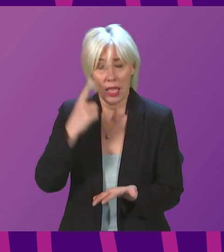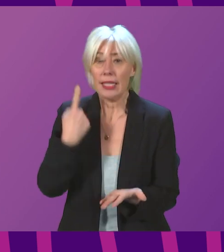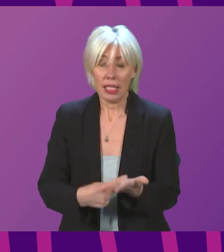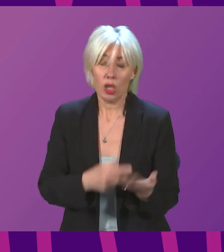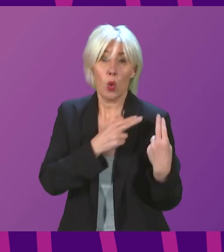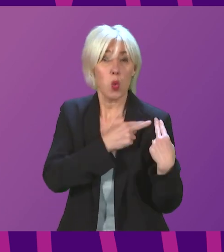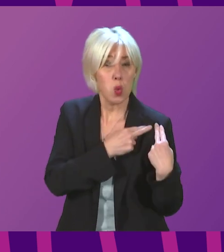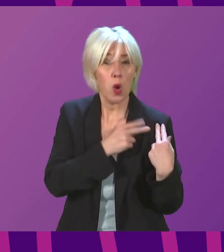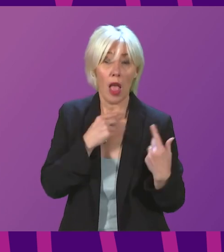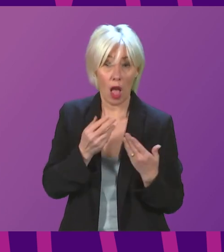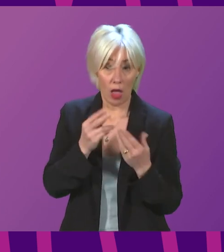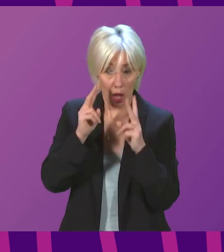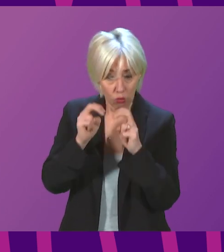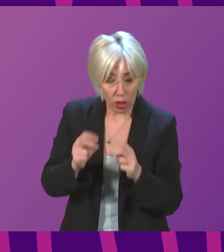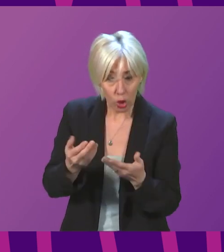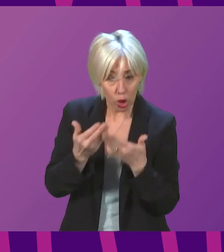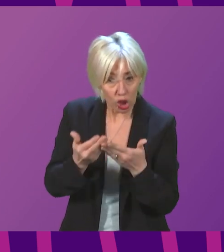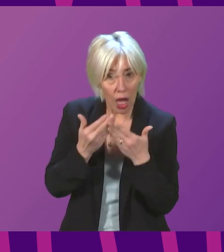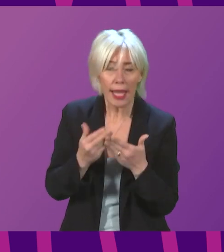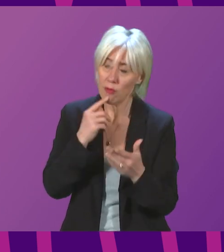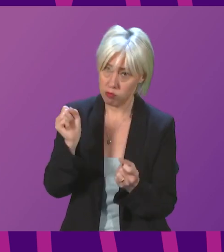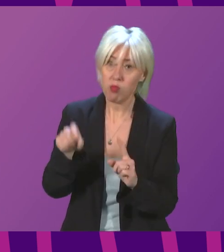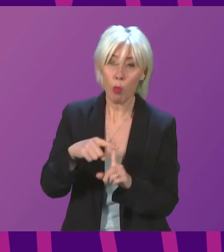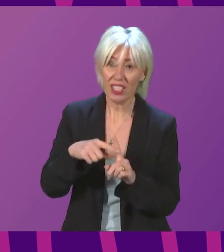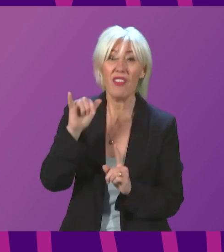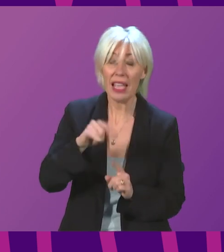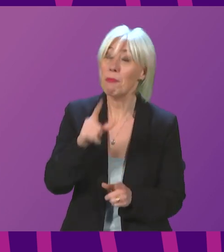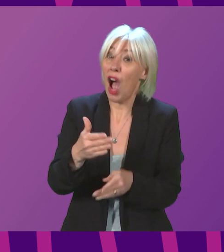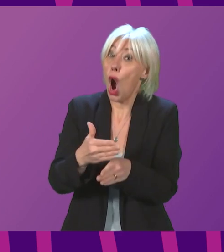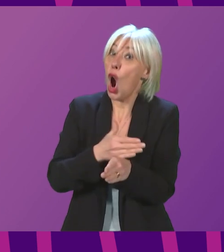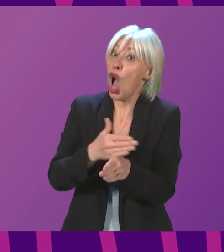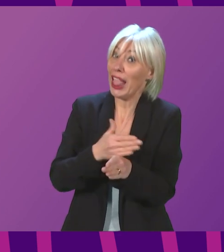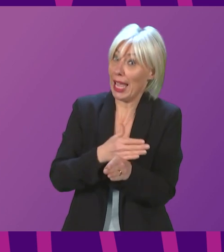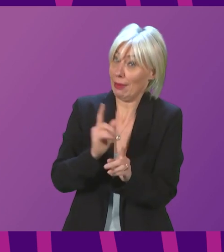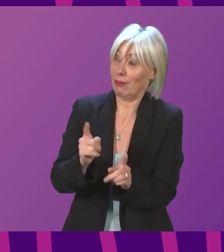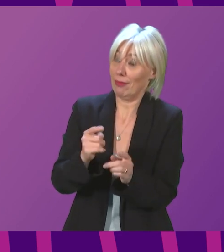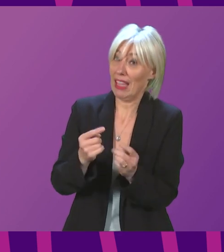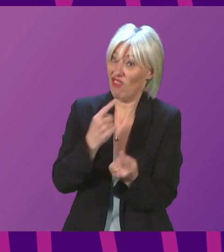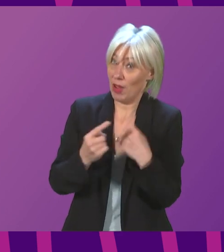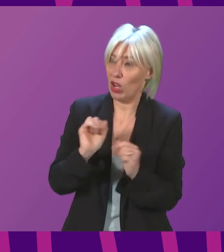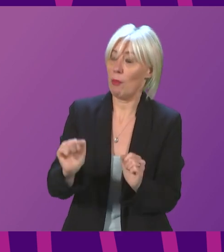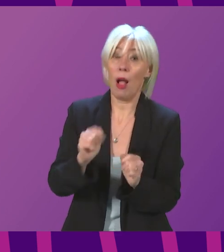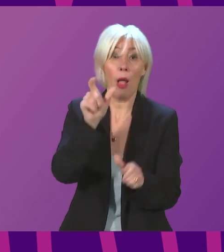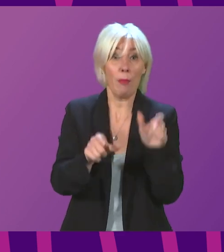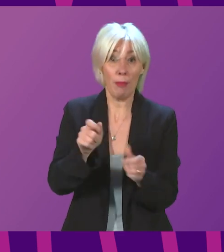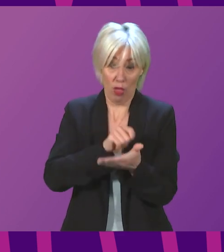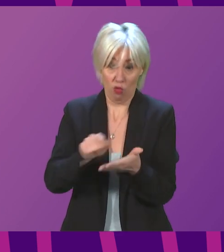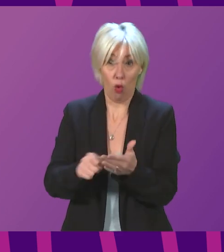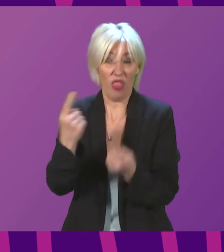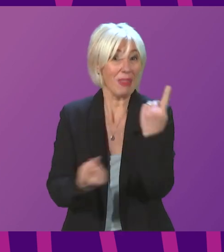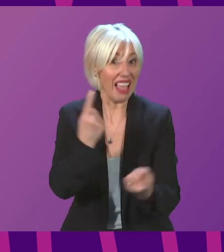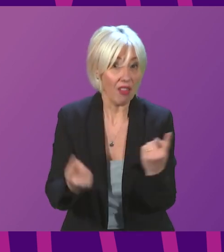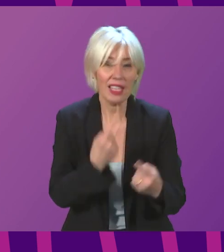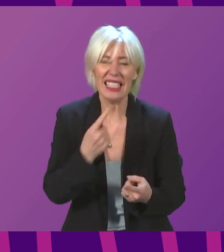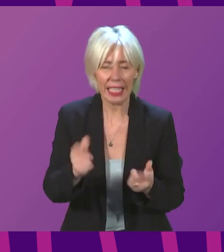And these studies are really positive, but these studies are also early data, as the authors of them are pointing out. And when even the authors are